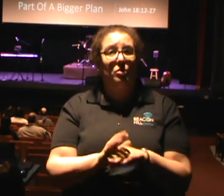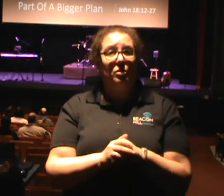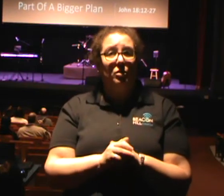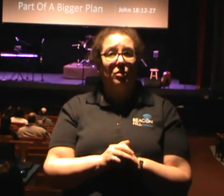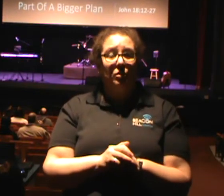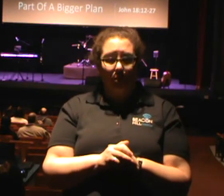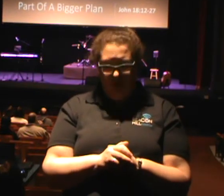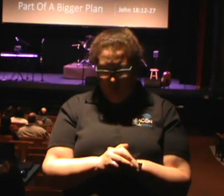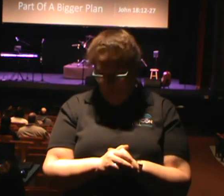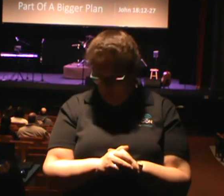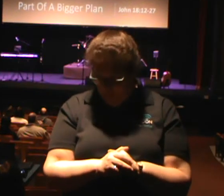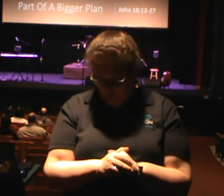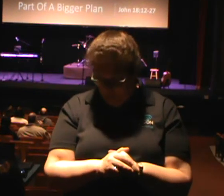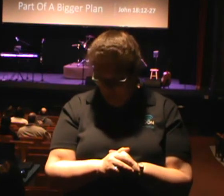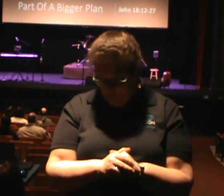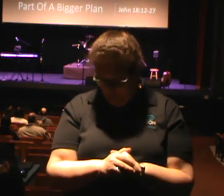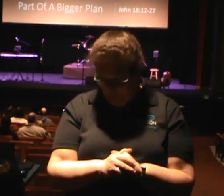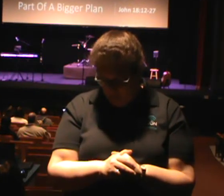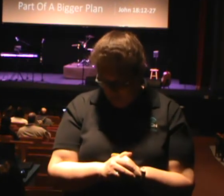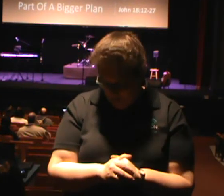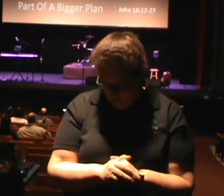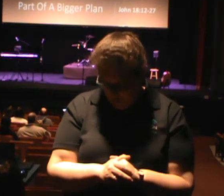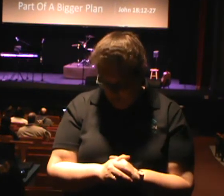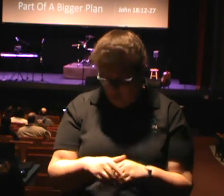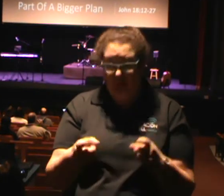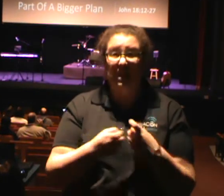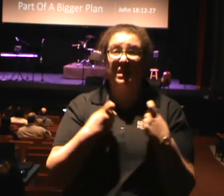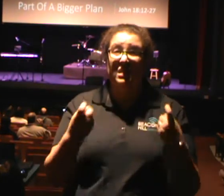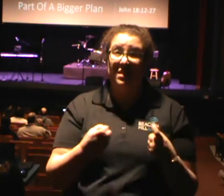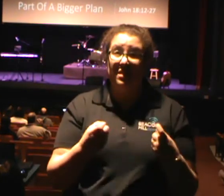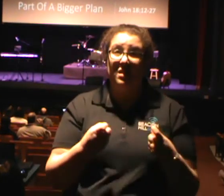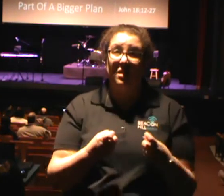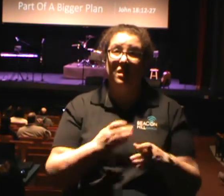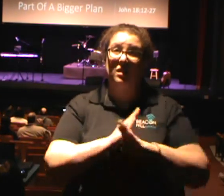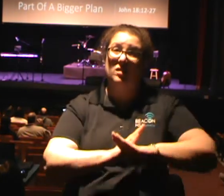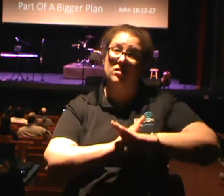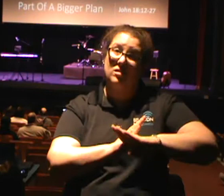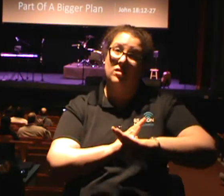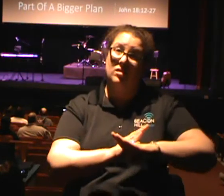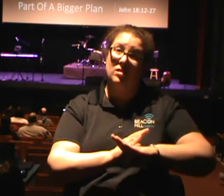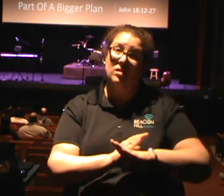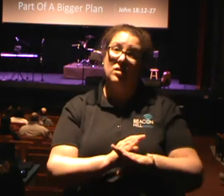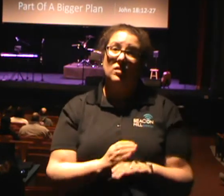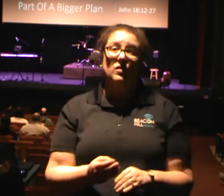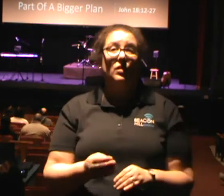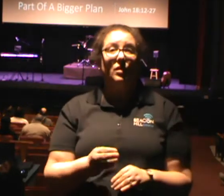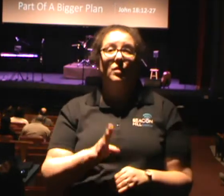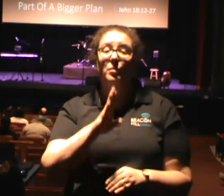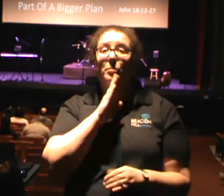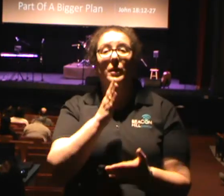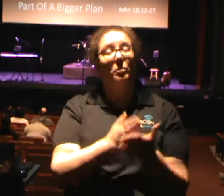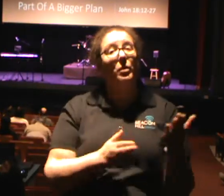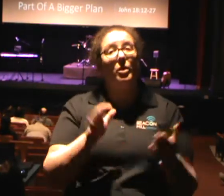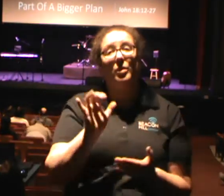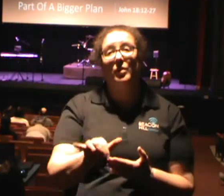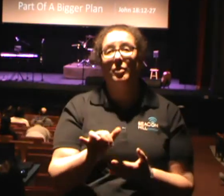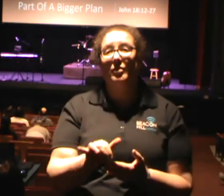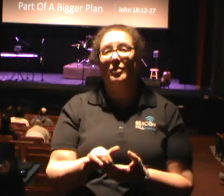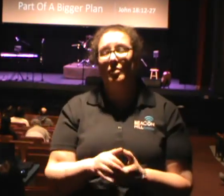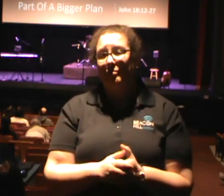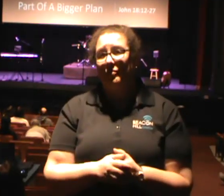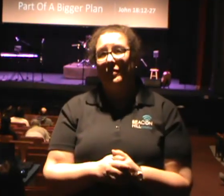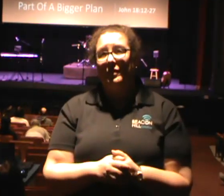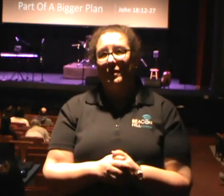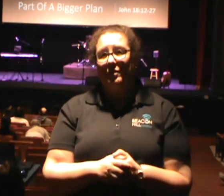prevent you from being a part of it? Sin in your life. Don't take sin lightly. You know, we see in